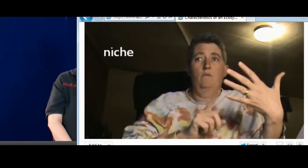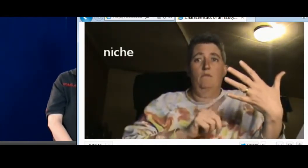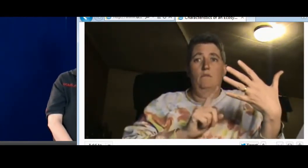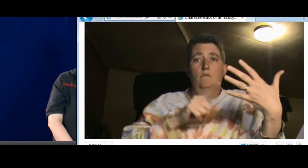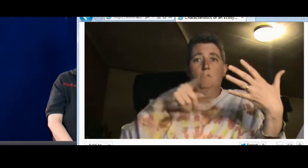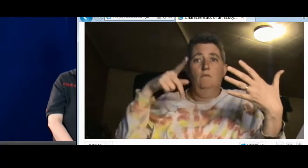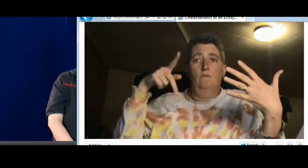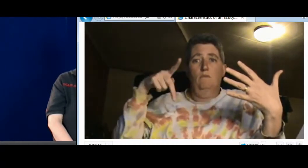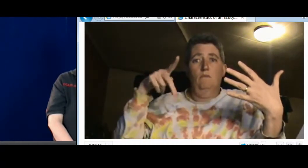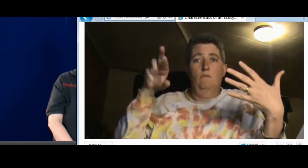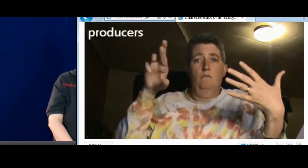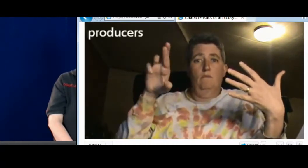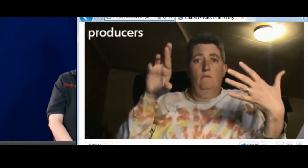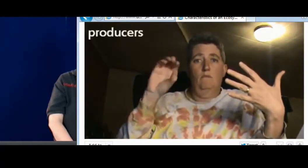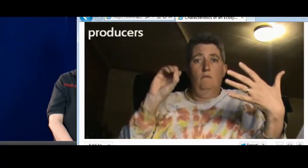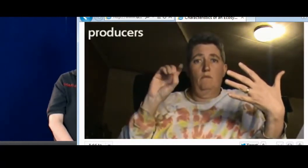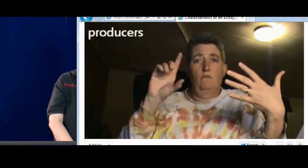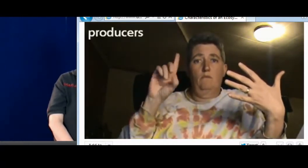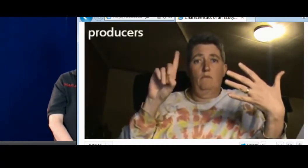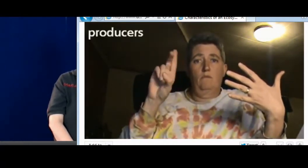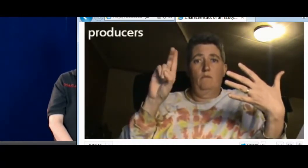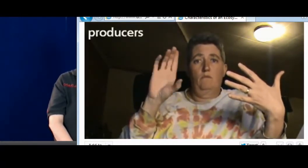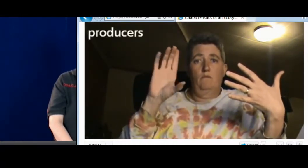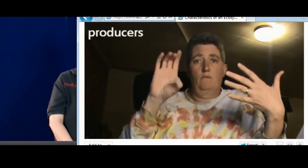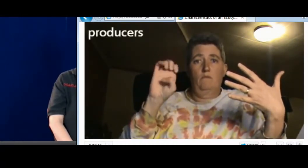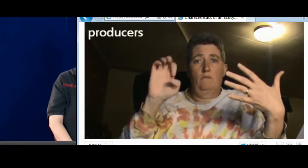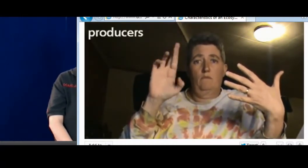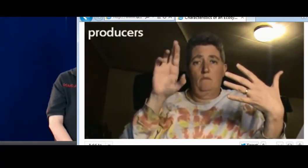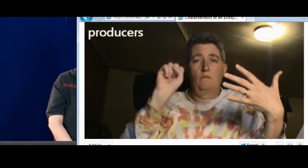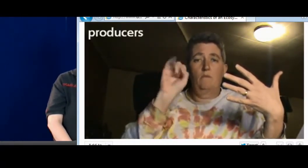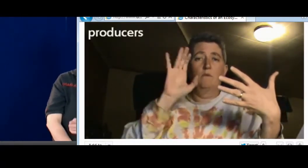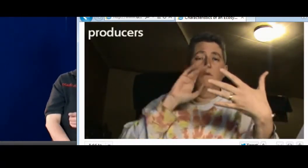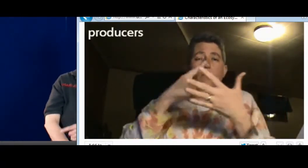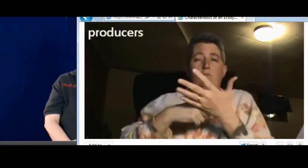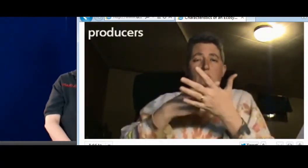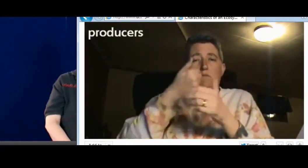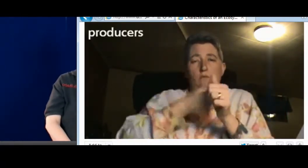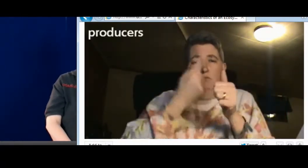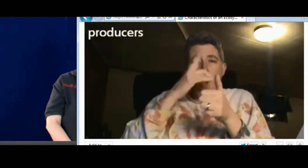Niche. And the fifth one, producers.